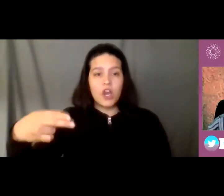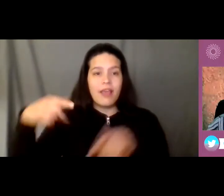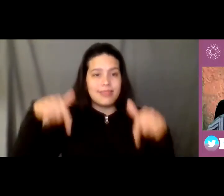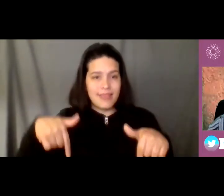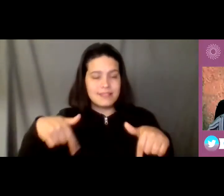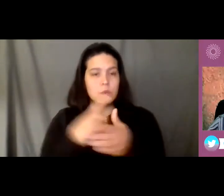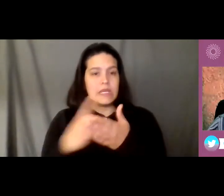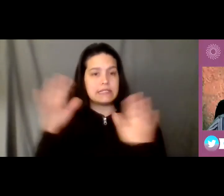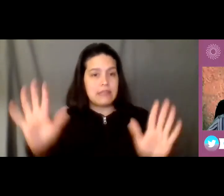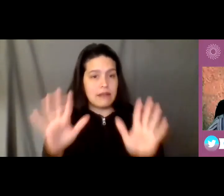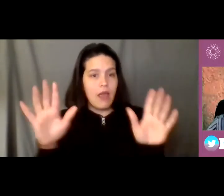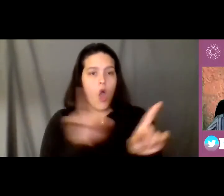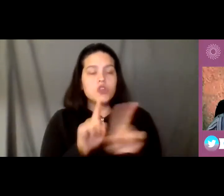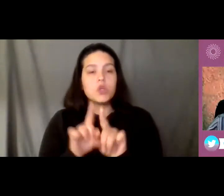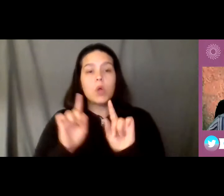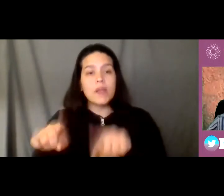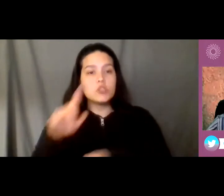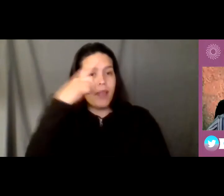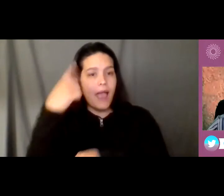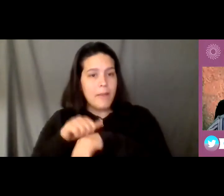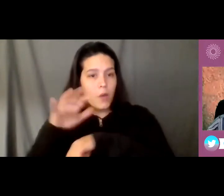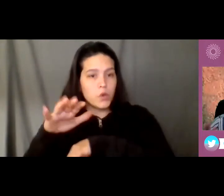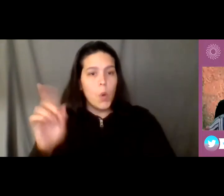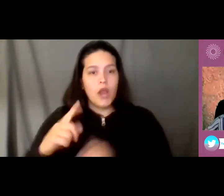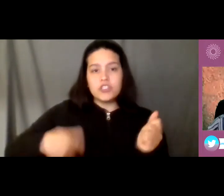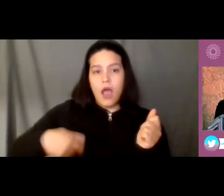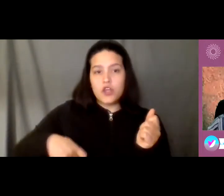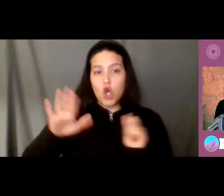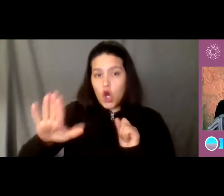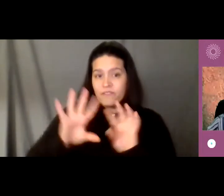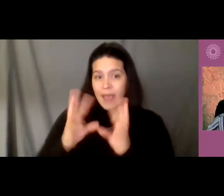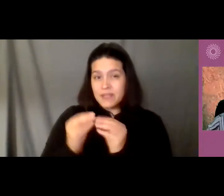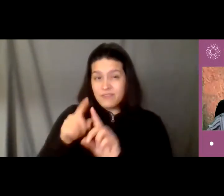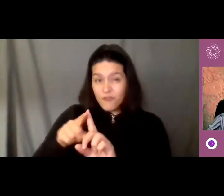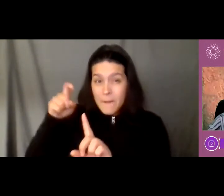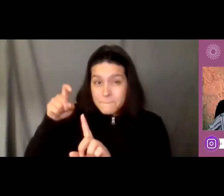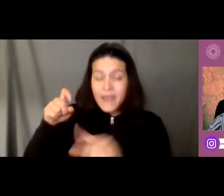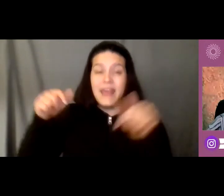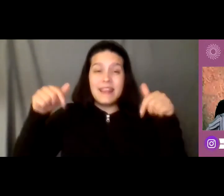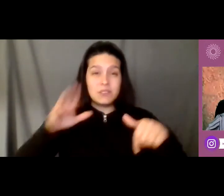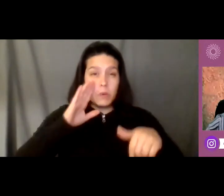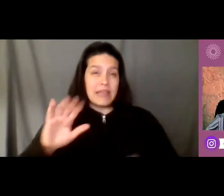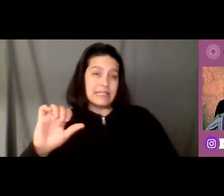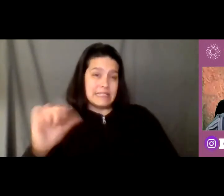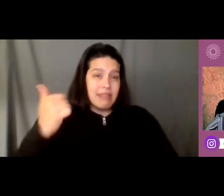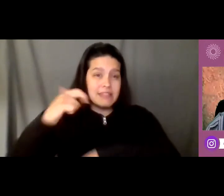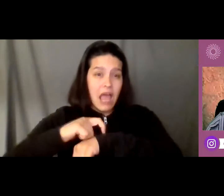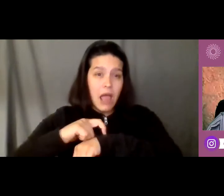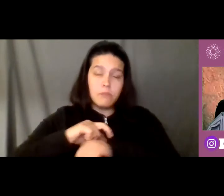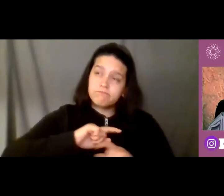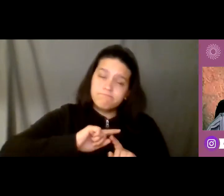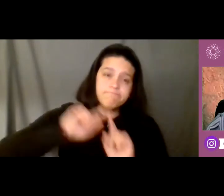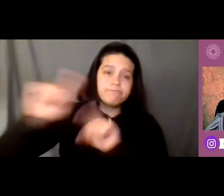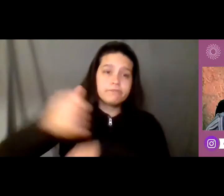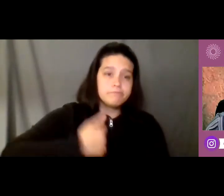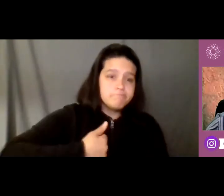mountain where tasha's family is from uh this will be our 10th run um and i think our